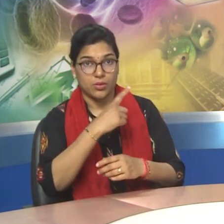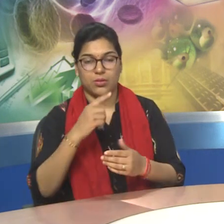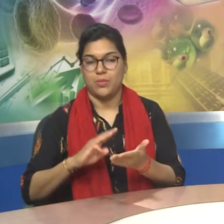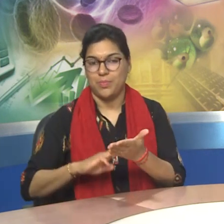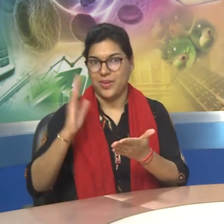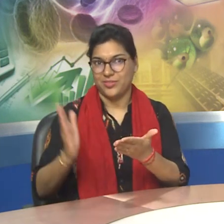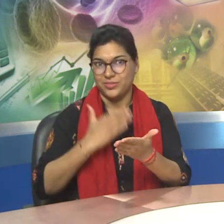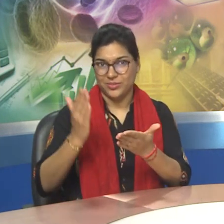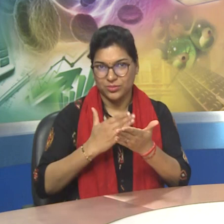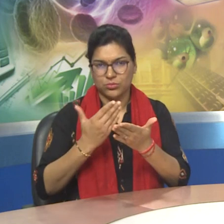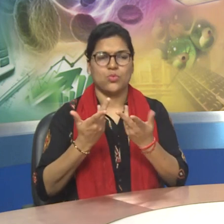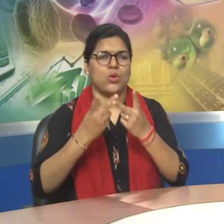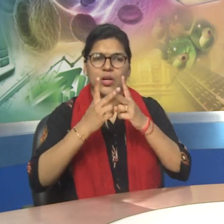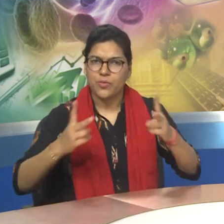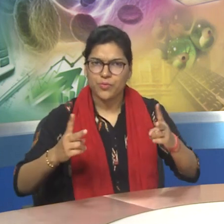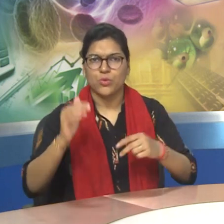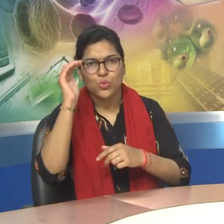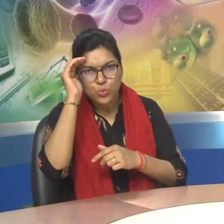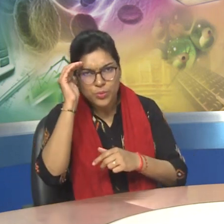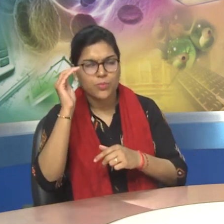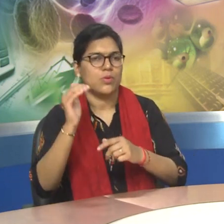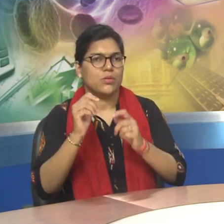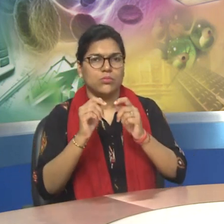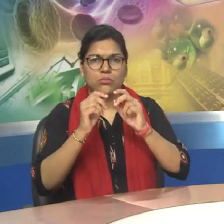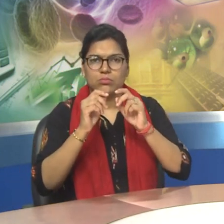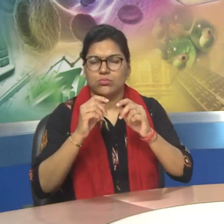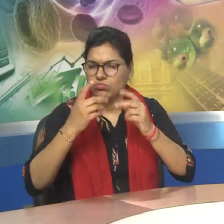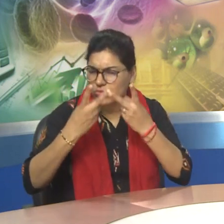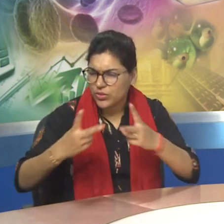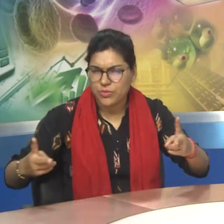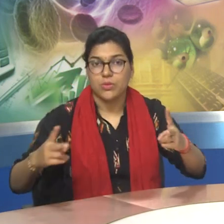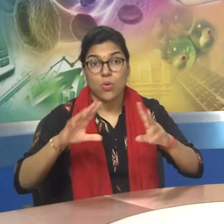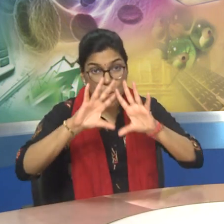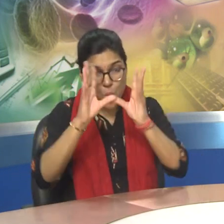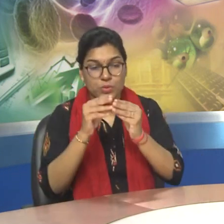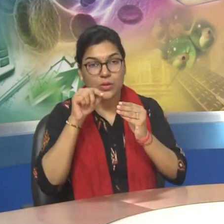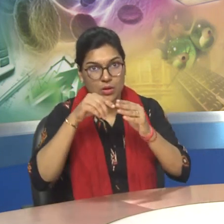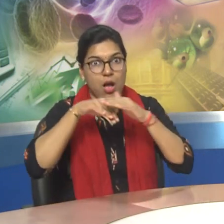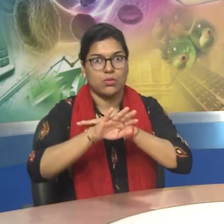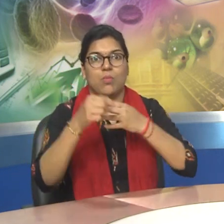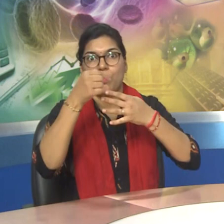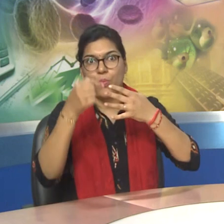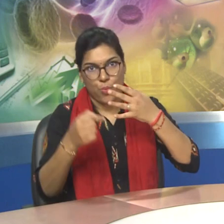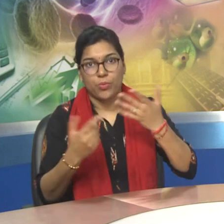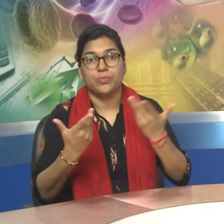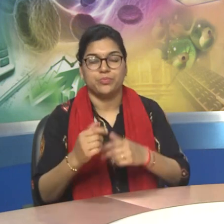Now you can see on screen type of periodicals.